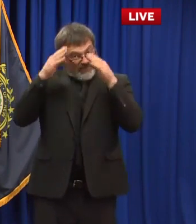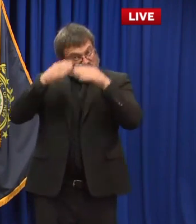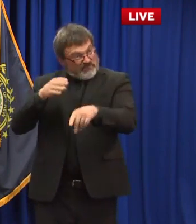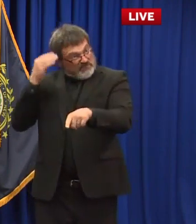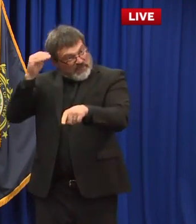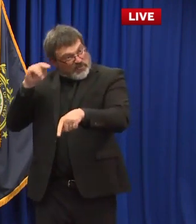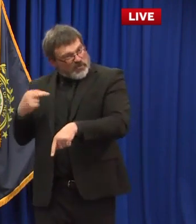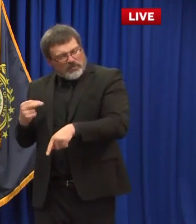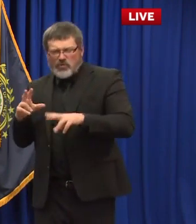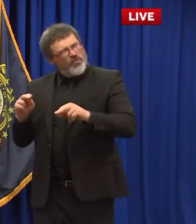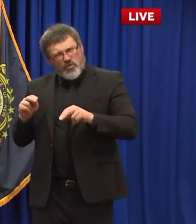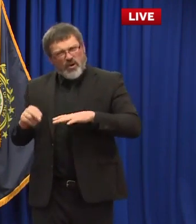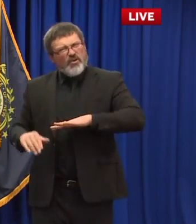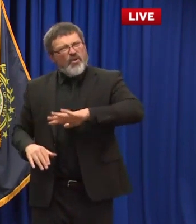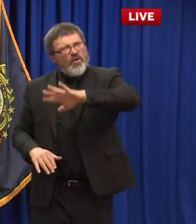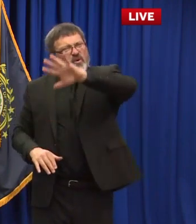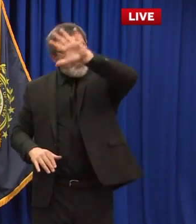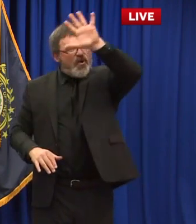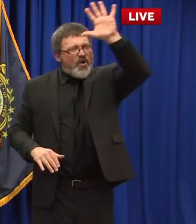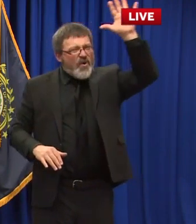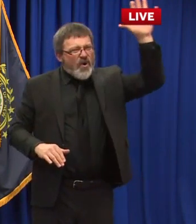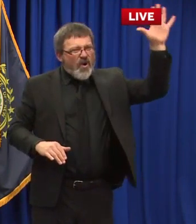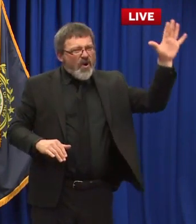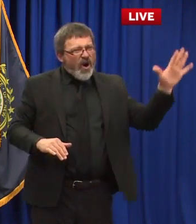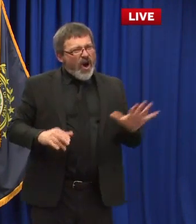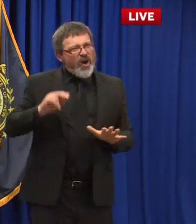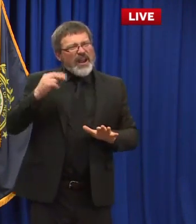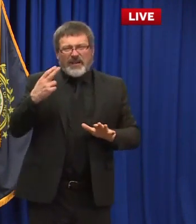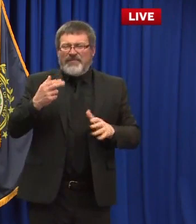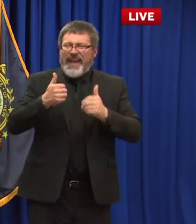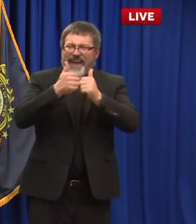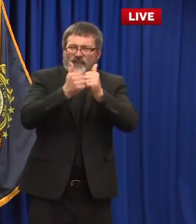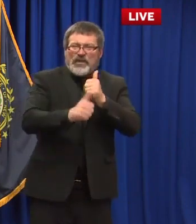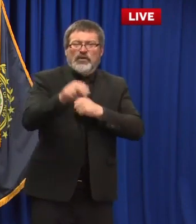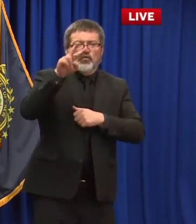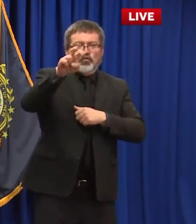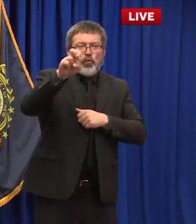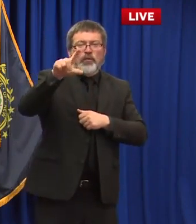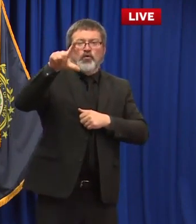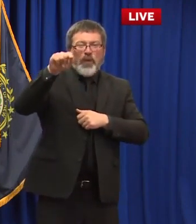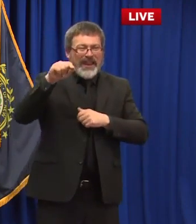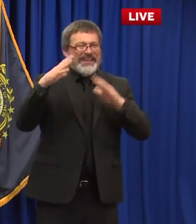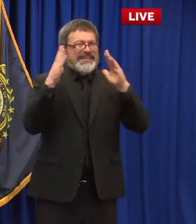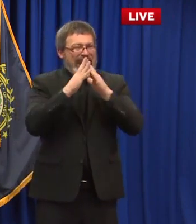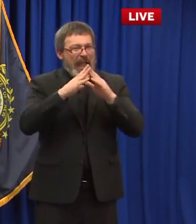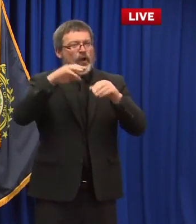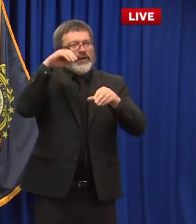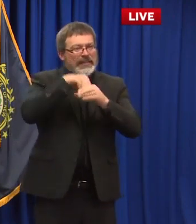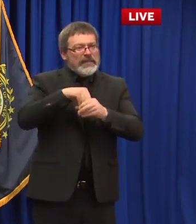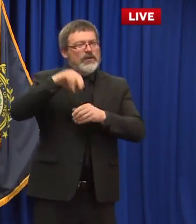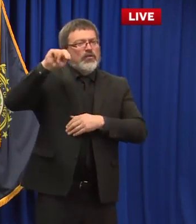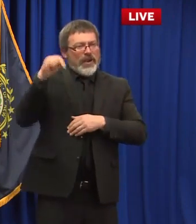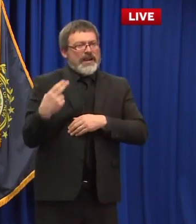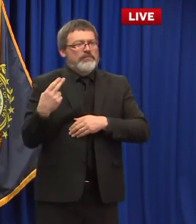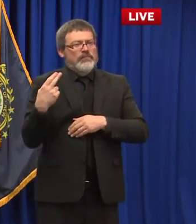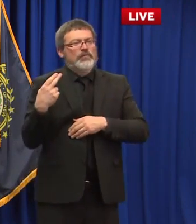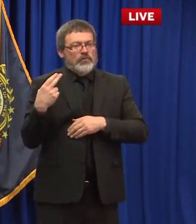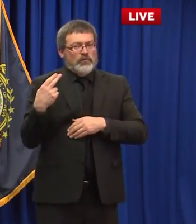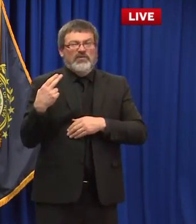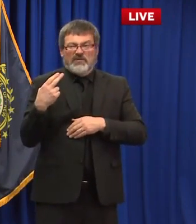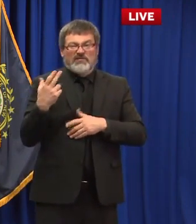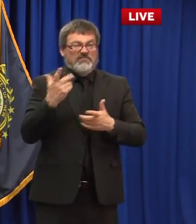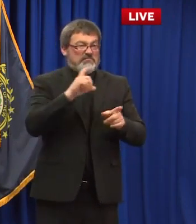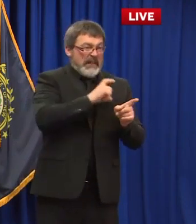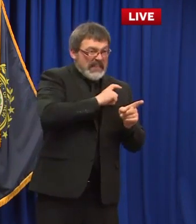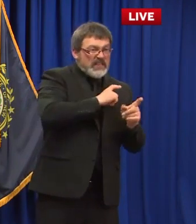every city in town we should be talking to the schools and the community leaders the law enforcement whatever it might be because it's not just a law enforcement issue it's